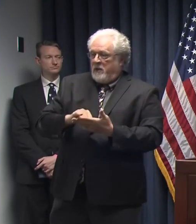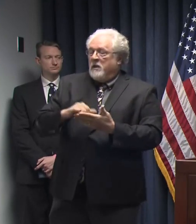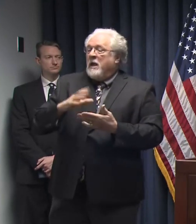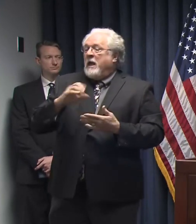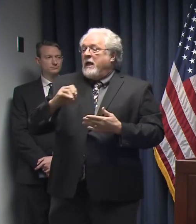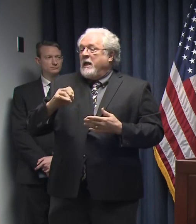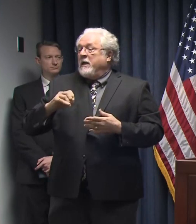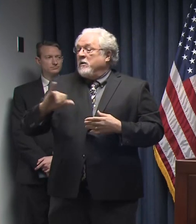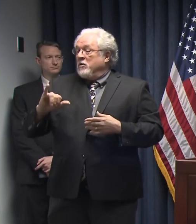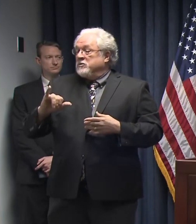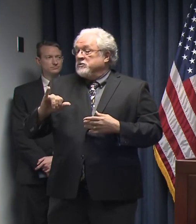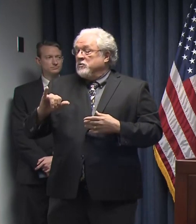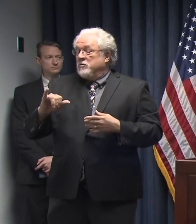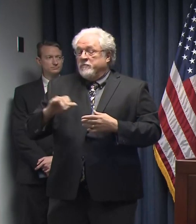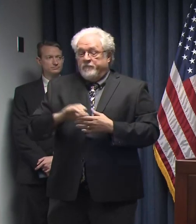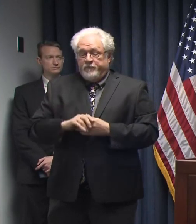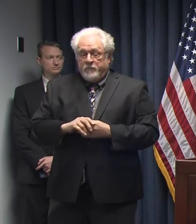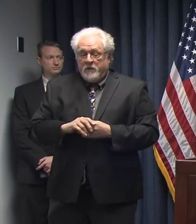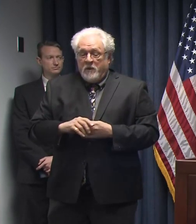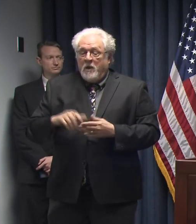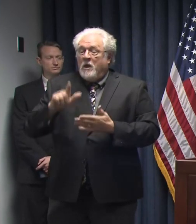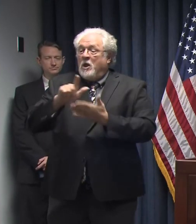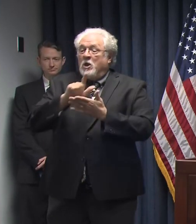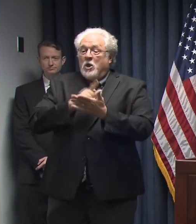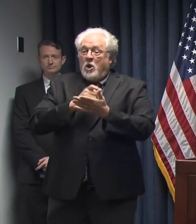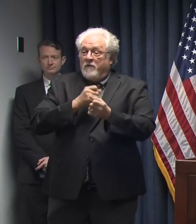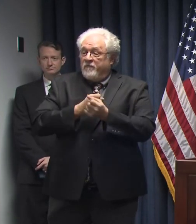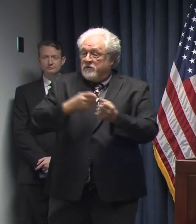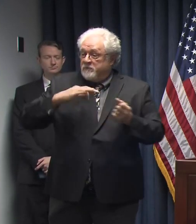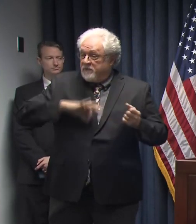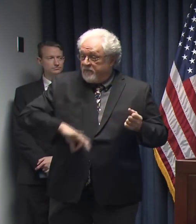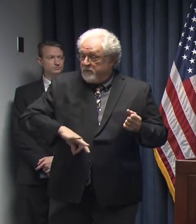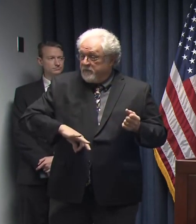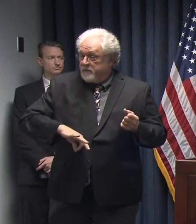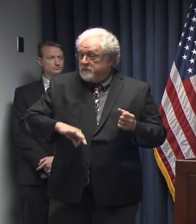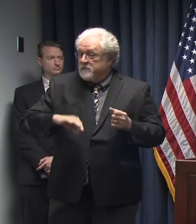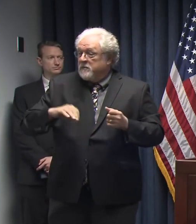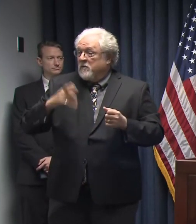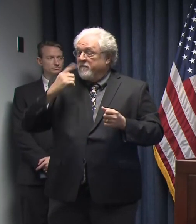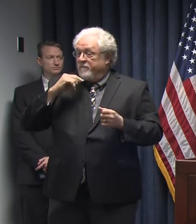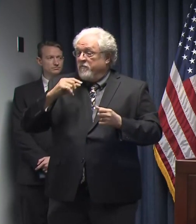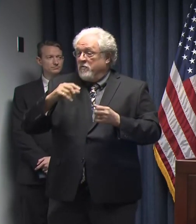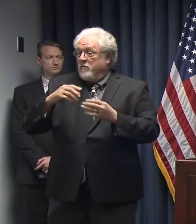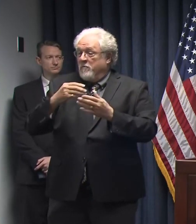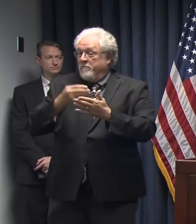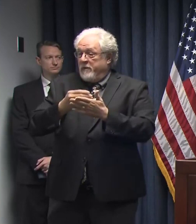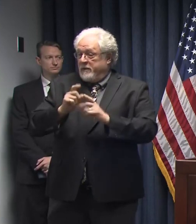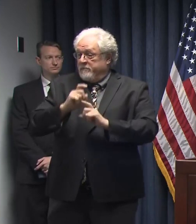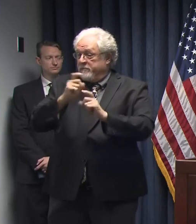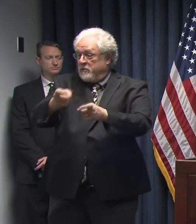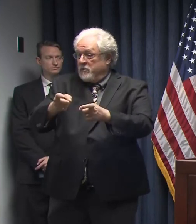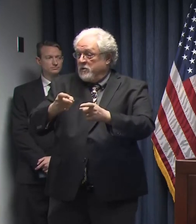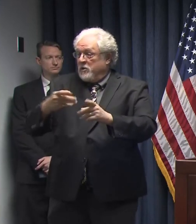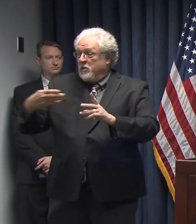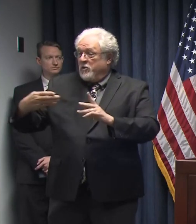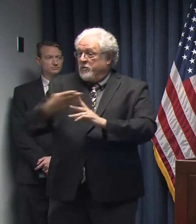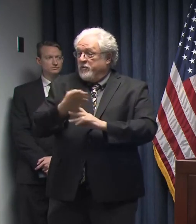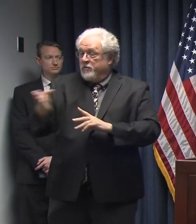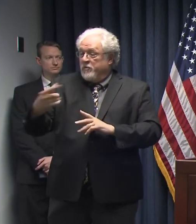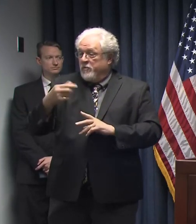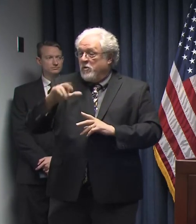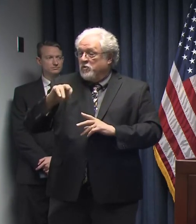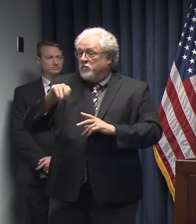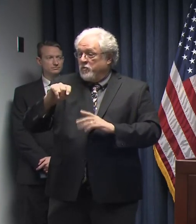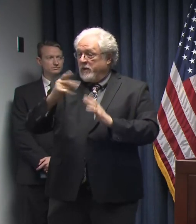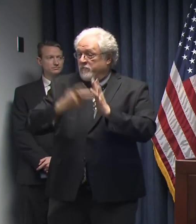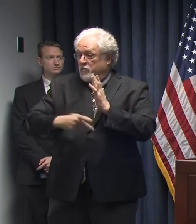I will tell you the degree to which law enforcement benefits through the additional allocation of money going through the burn grant program, for